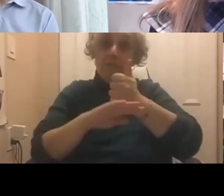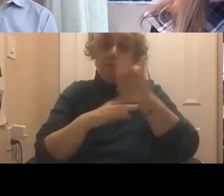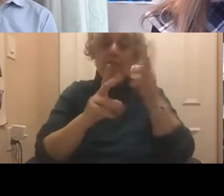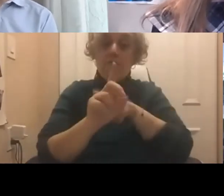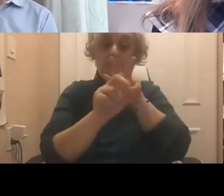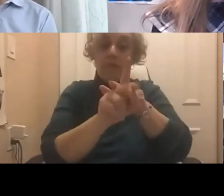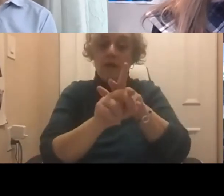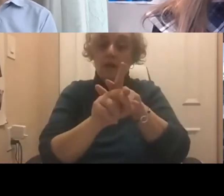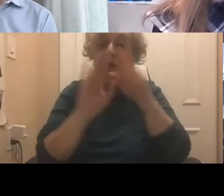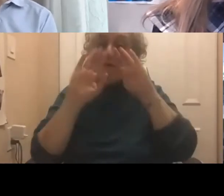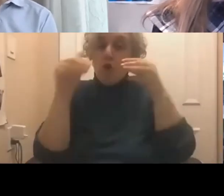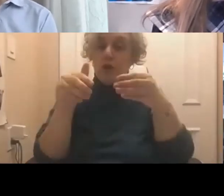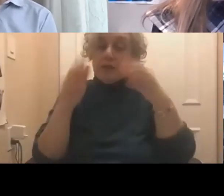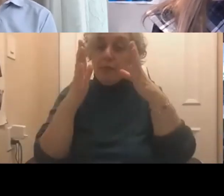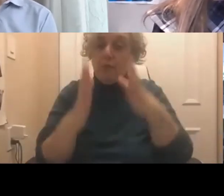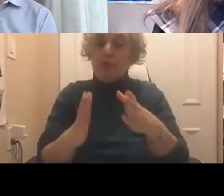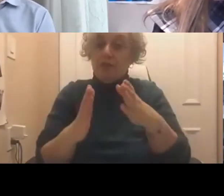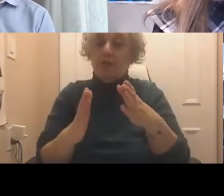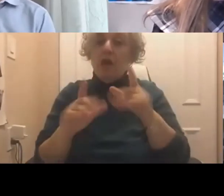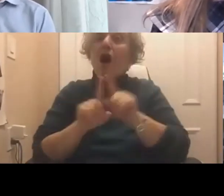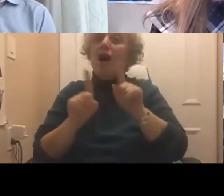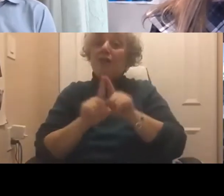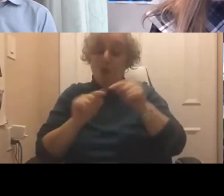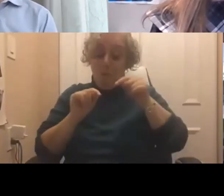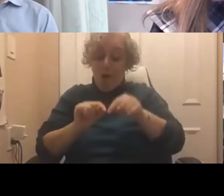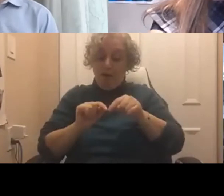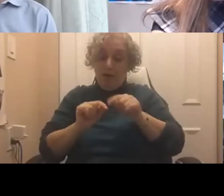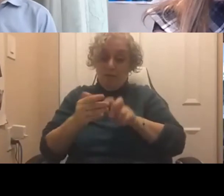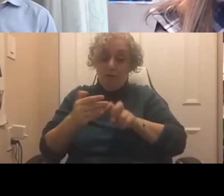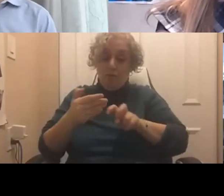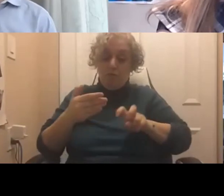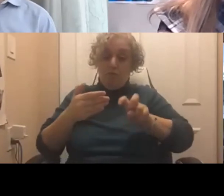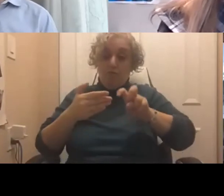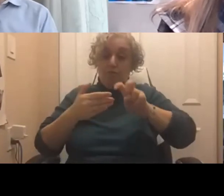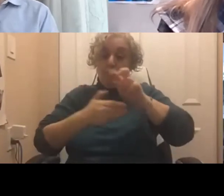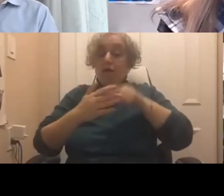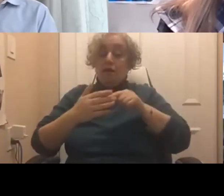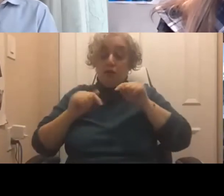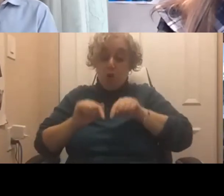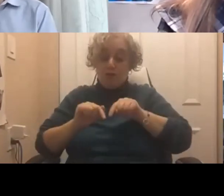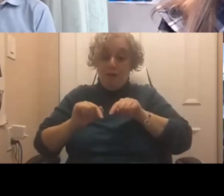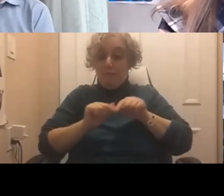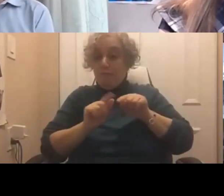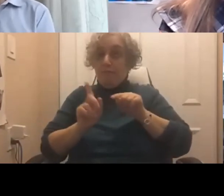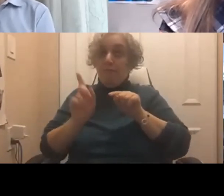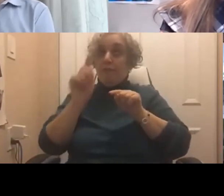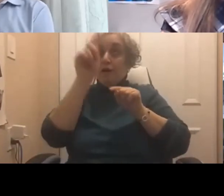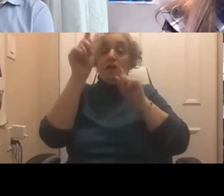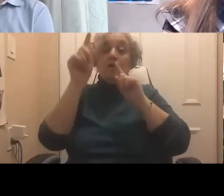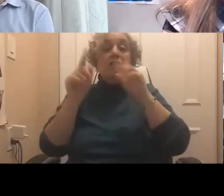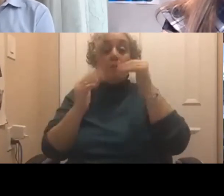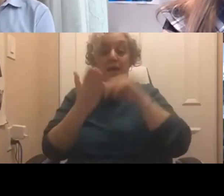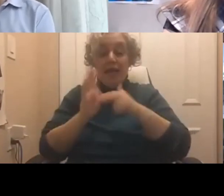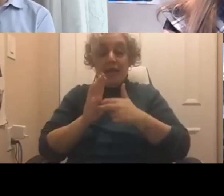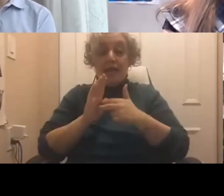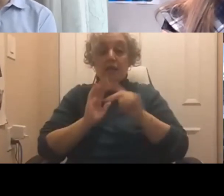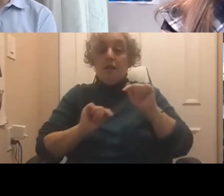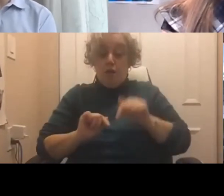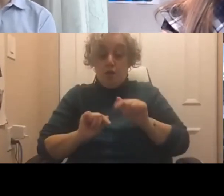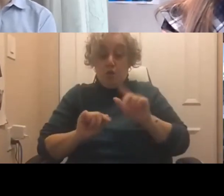Yeah. And bottom up. So as you say, you, you use the tools or the tools are available to you